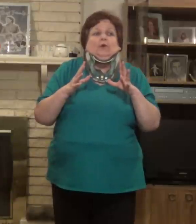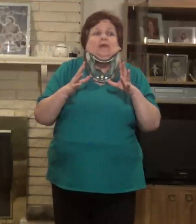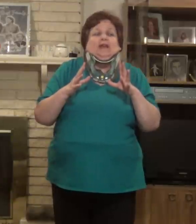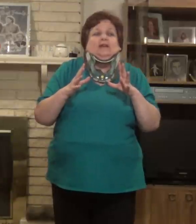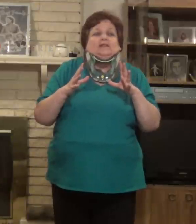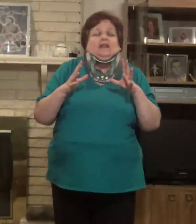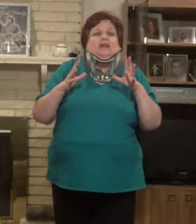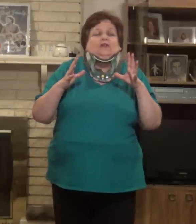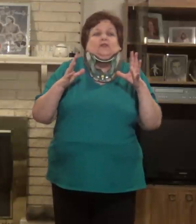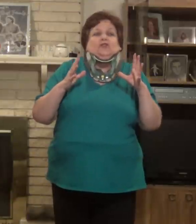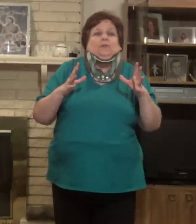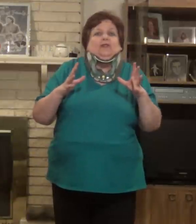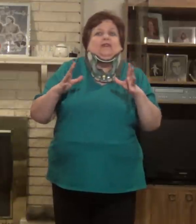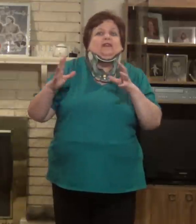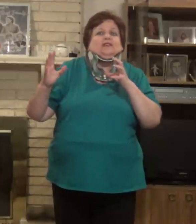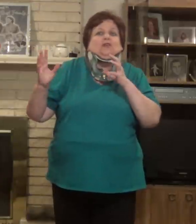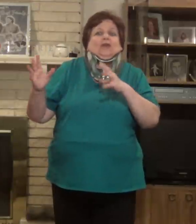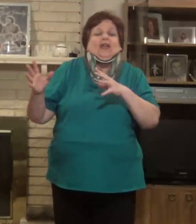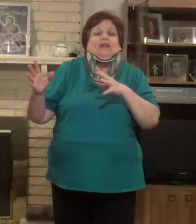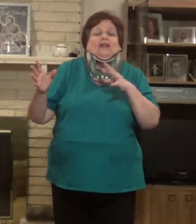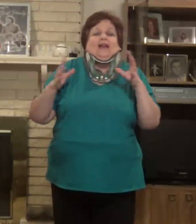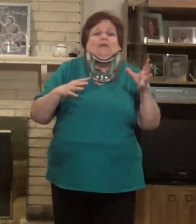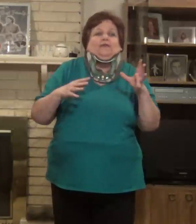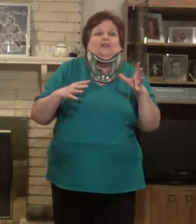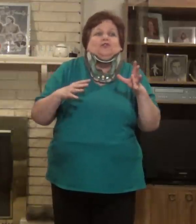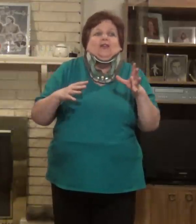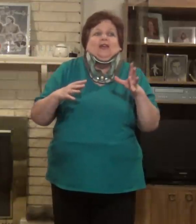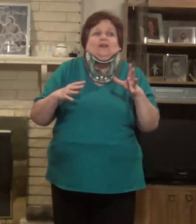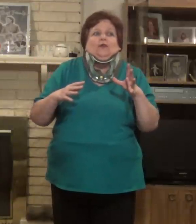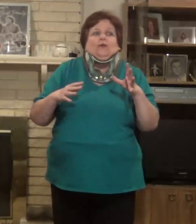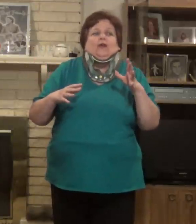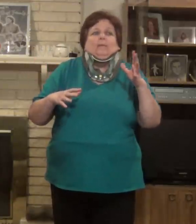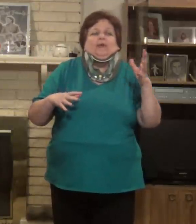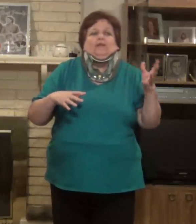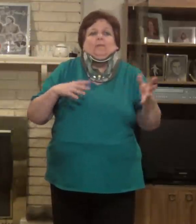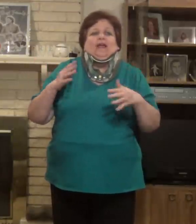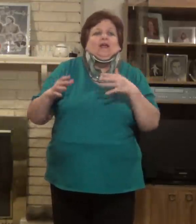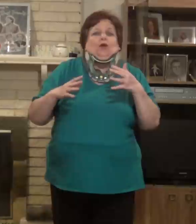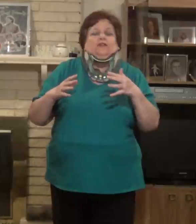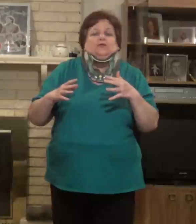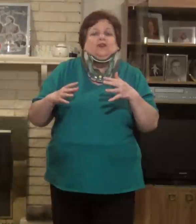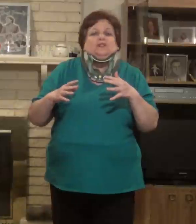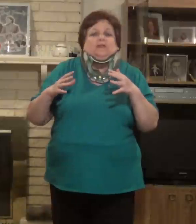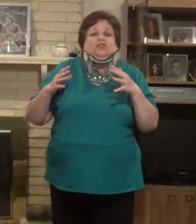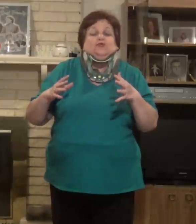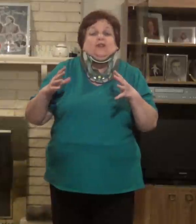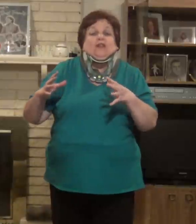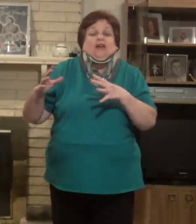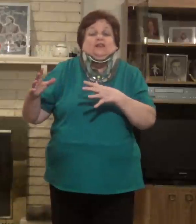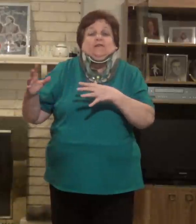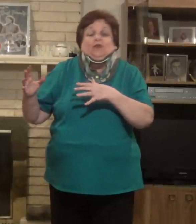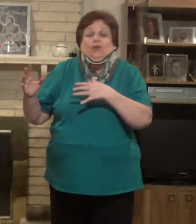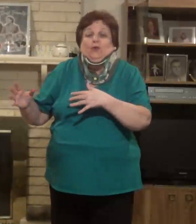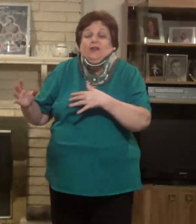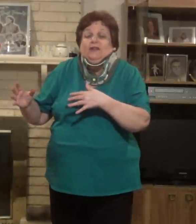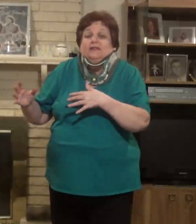because there's so many things that you can't eat. Yeah, there are things you can do, but if you're making all these recipes, you need a lot of different ingredients.